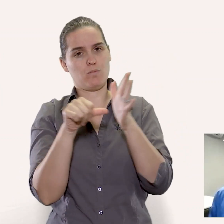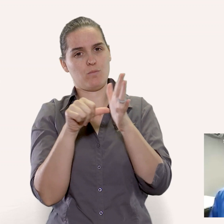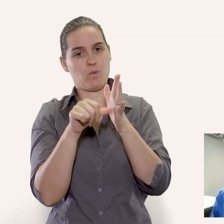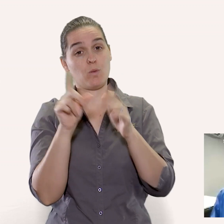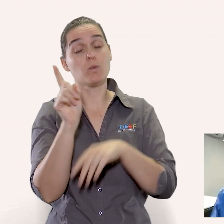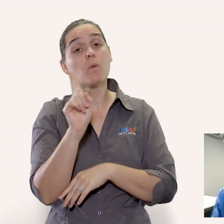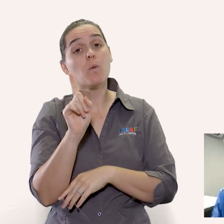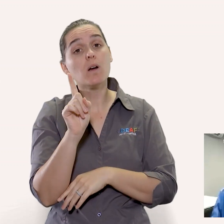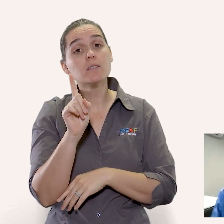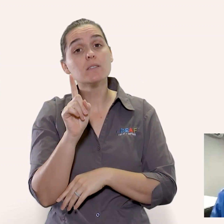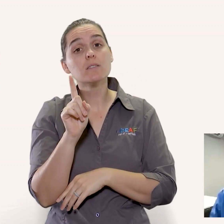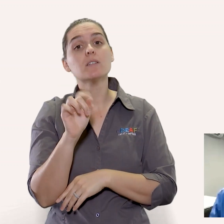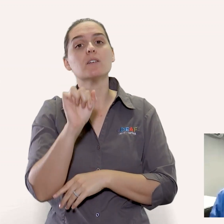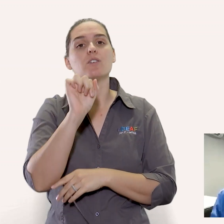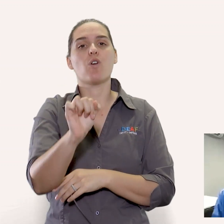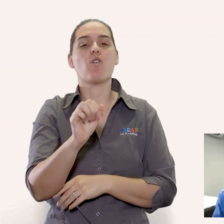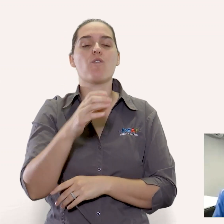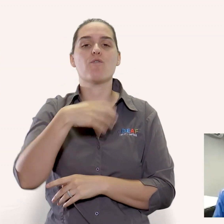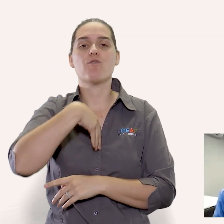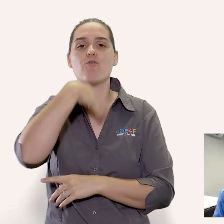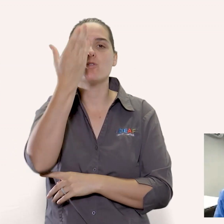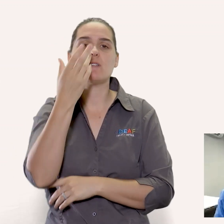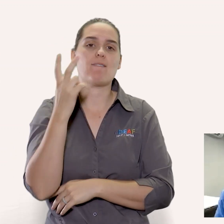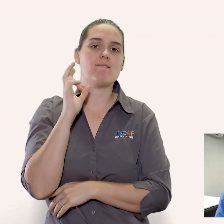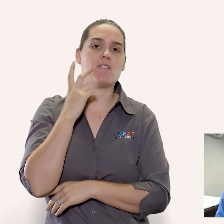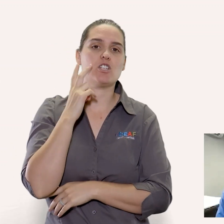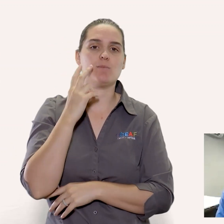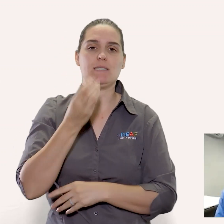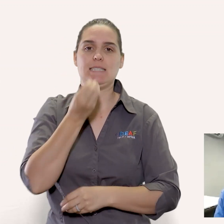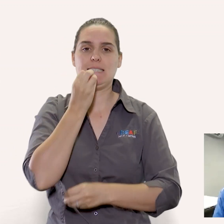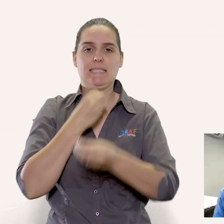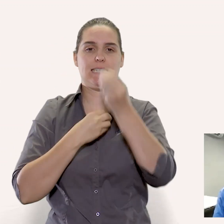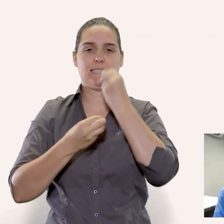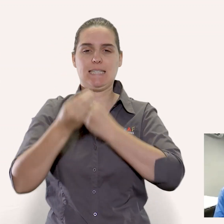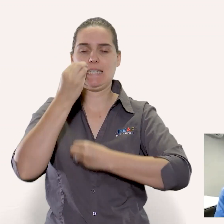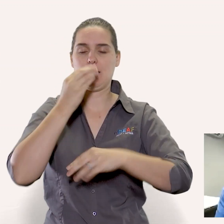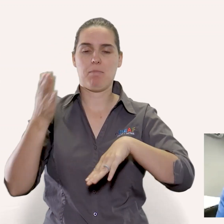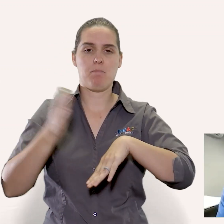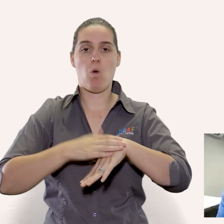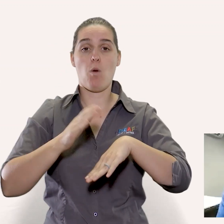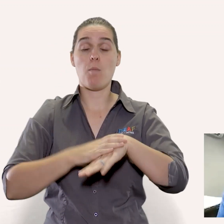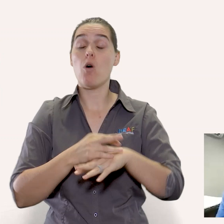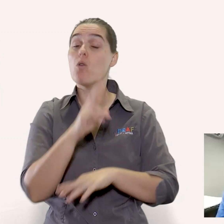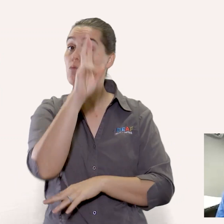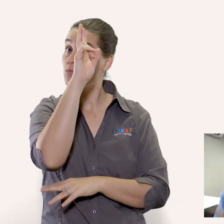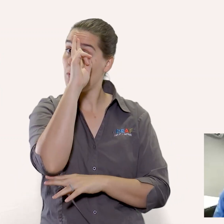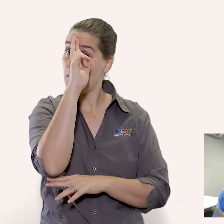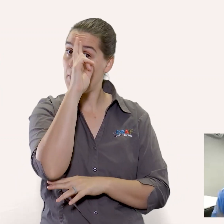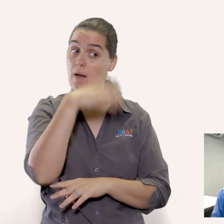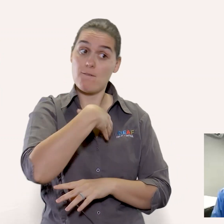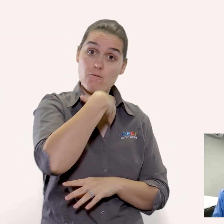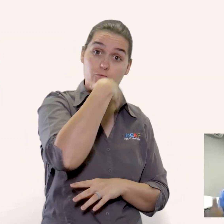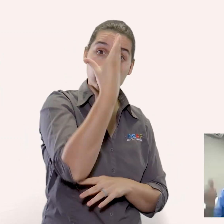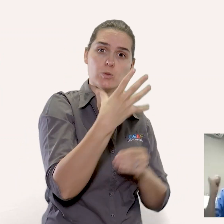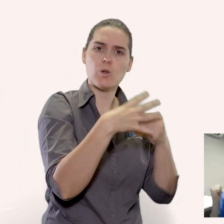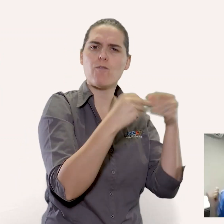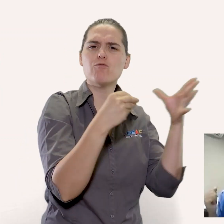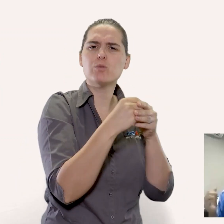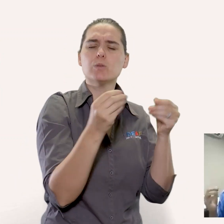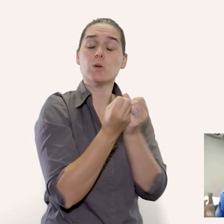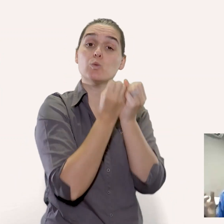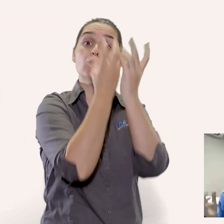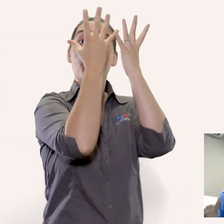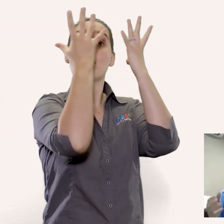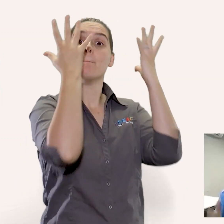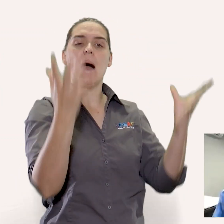i was going to talk about is to increase your intake of fruit and vegetables particularly vegetables you can overdo it with fruit remember now the whole